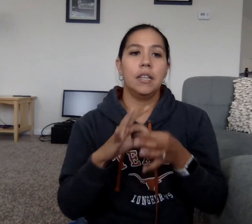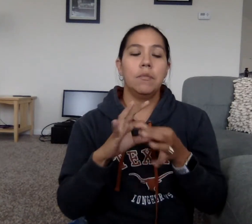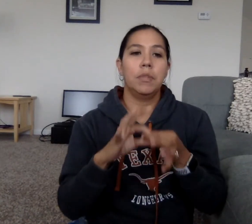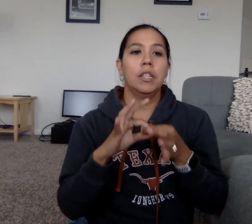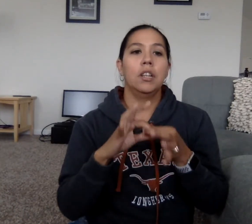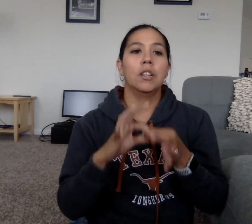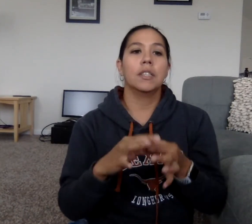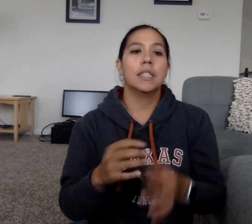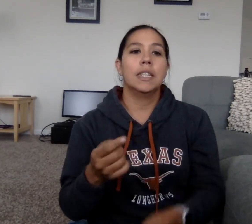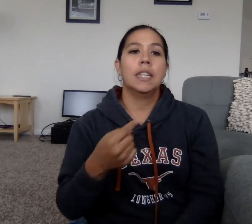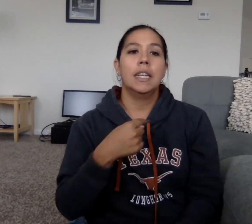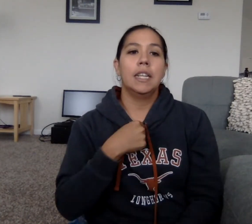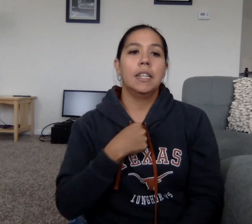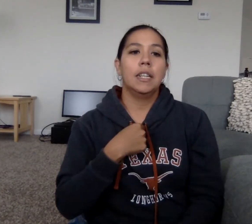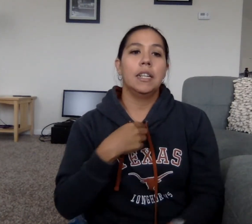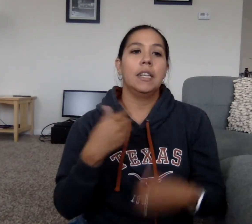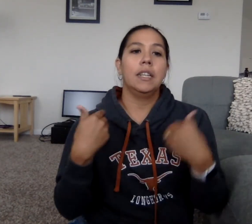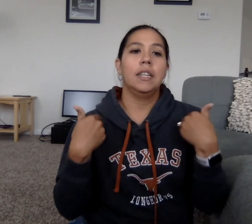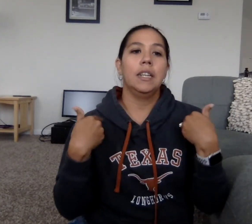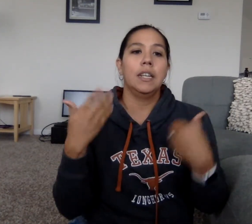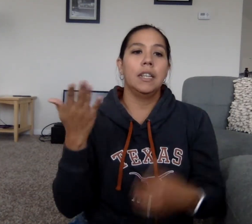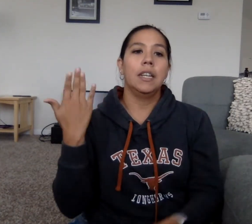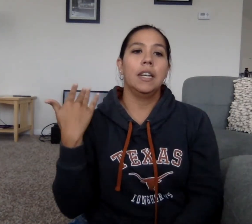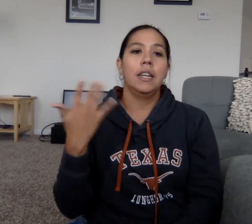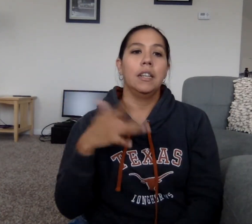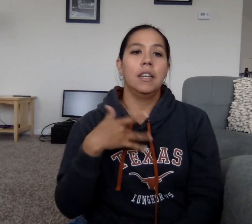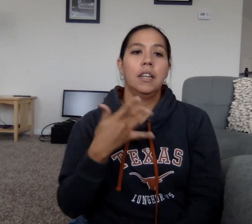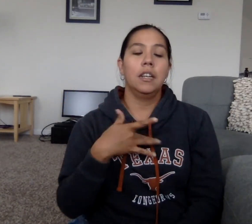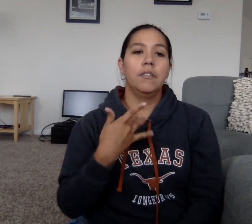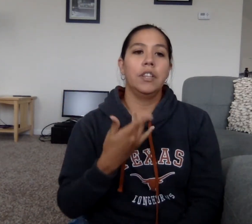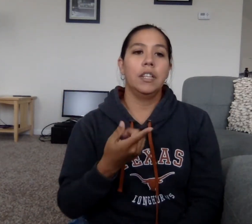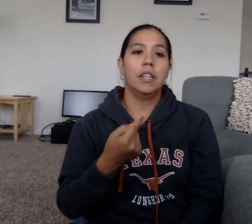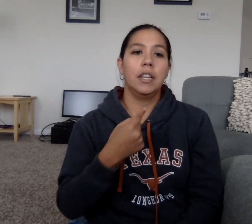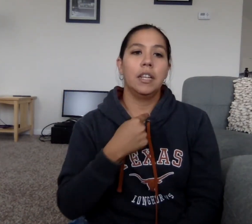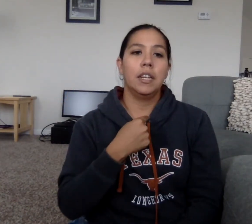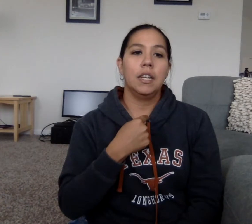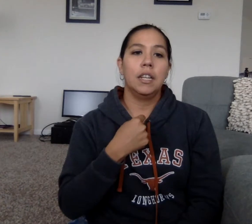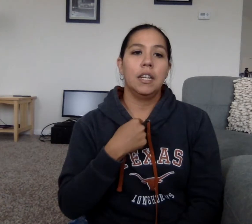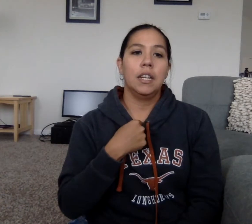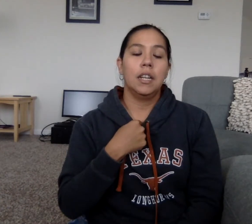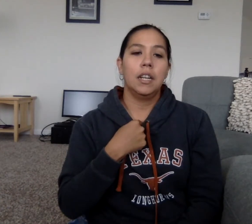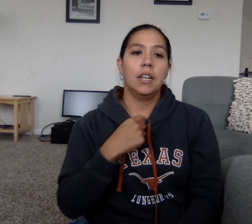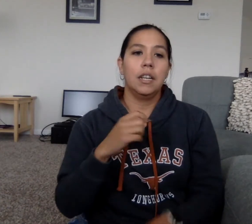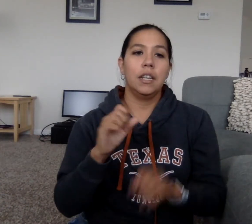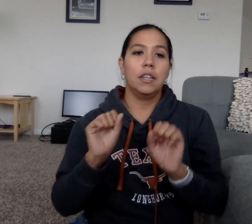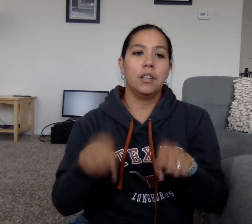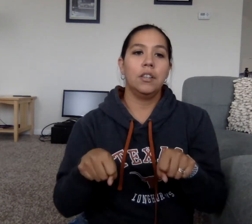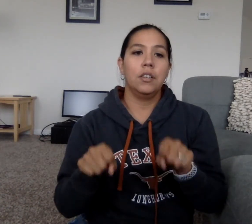belonged. And I had had a feeling I could